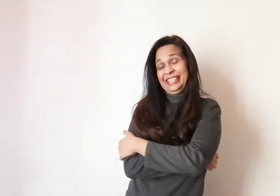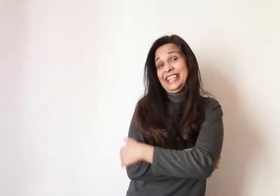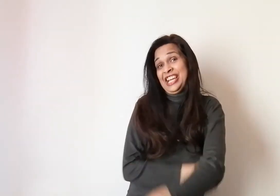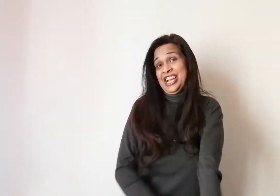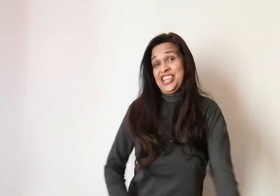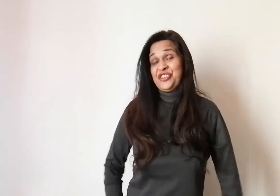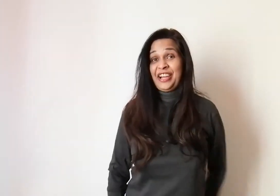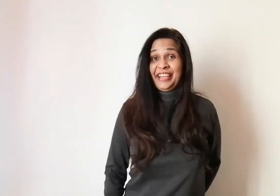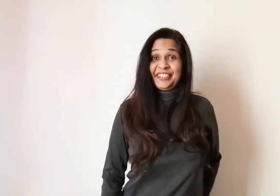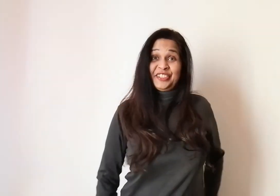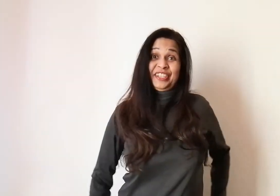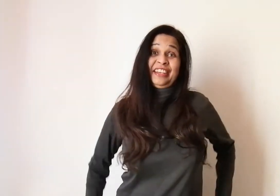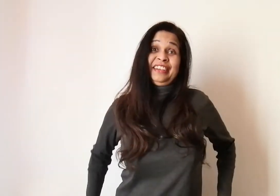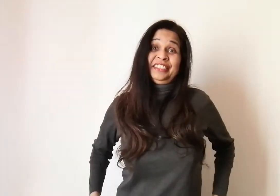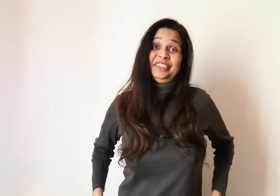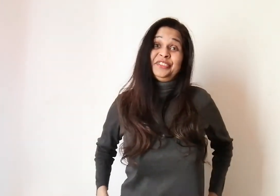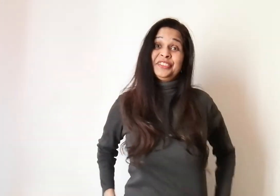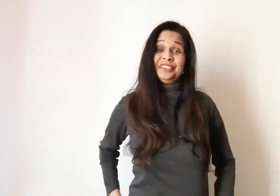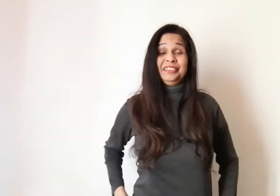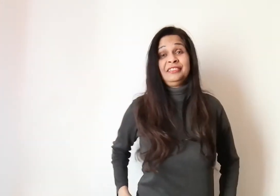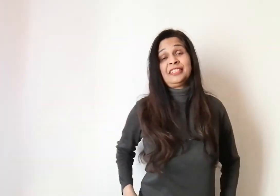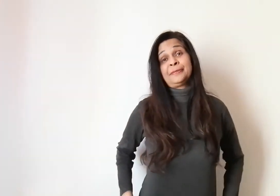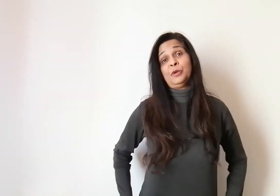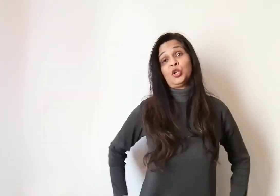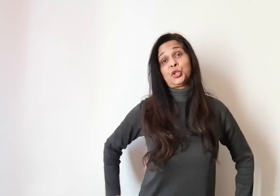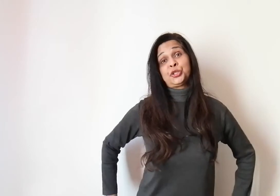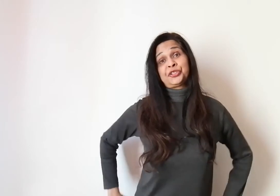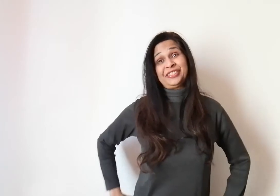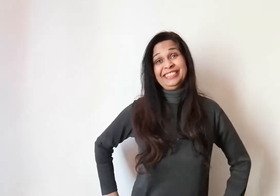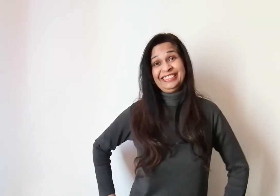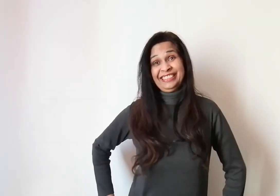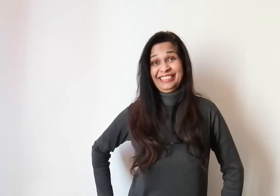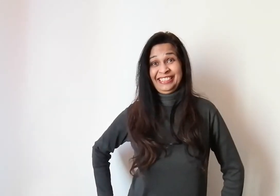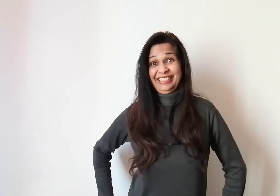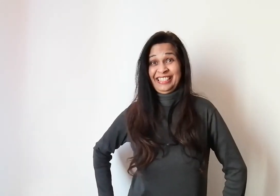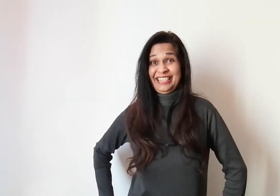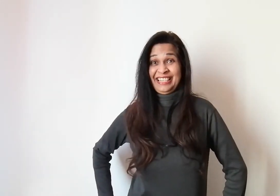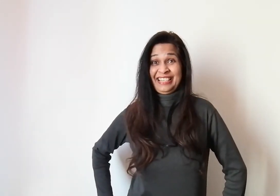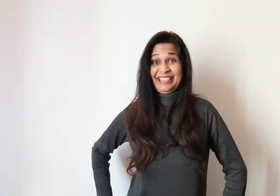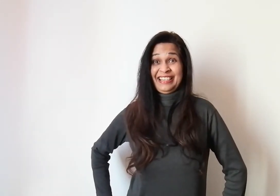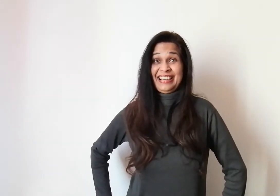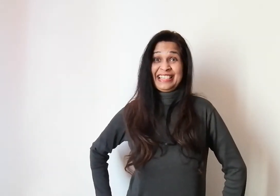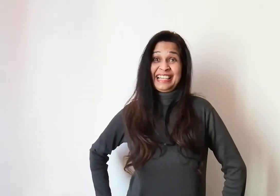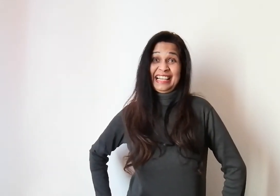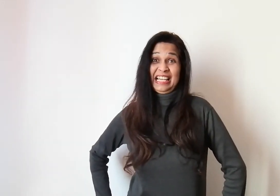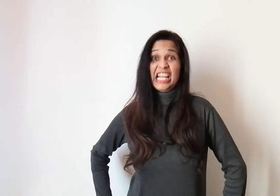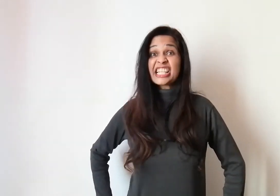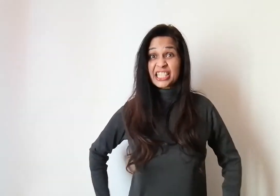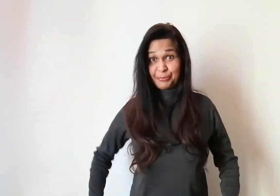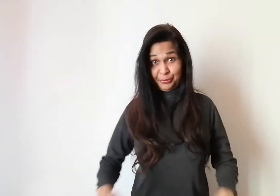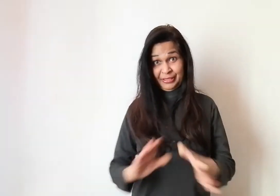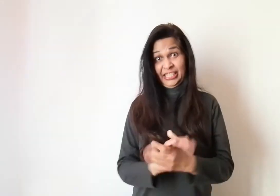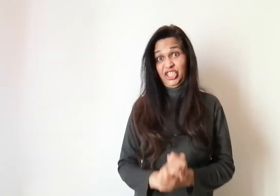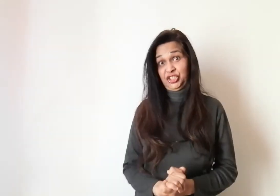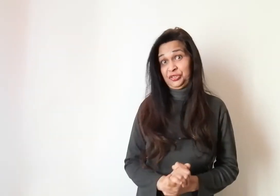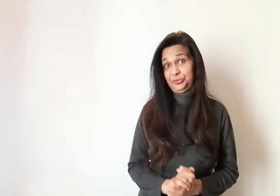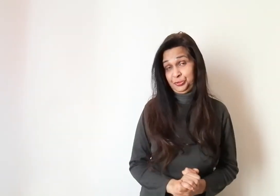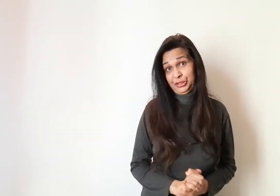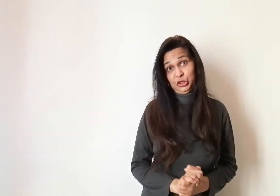You guys stay in Guyana for a small country and less population. We